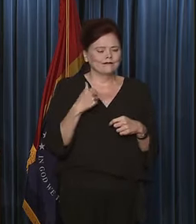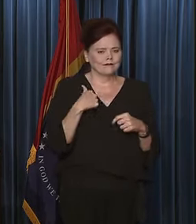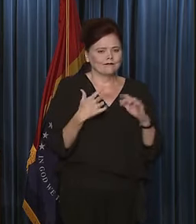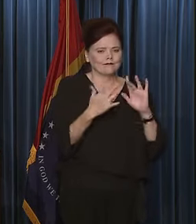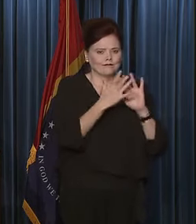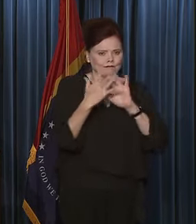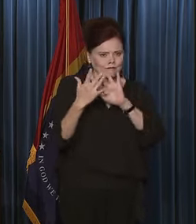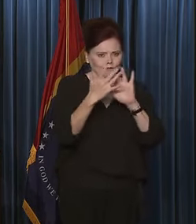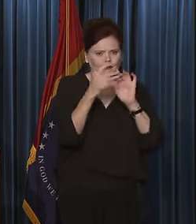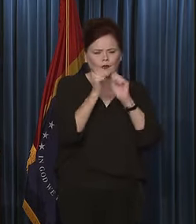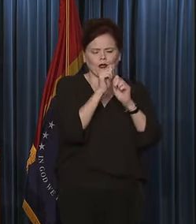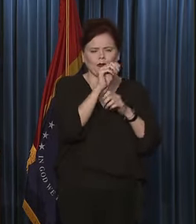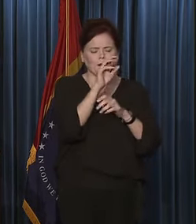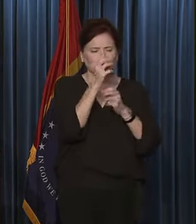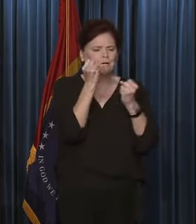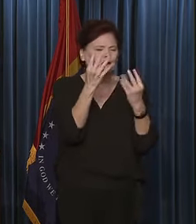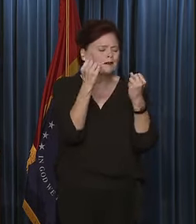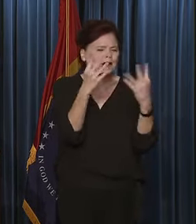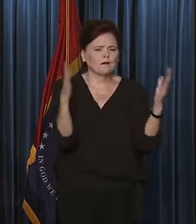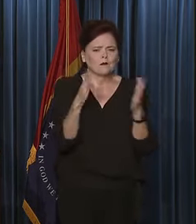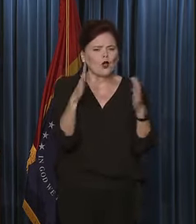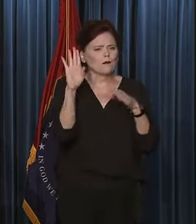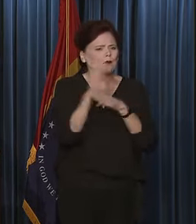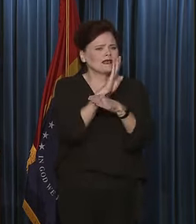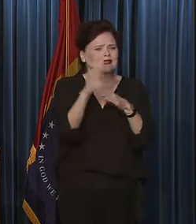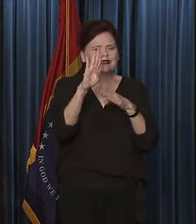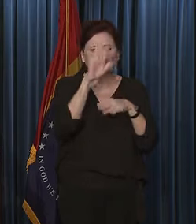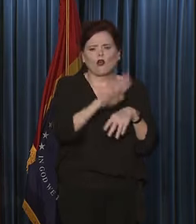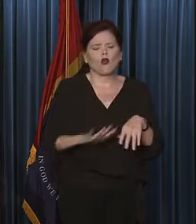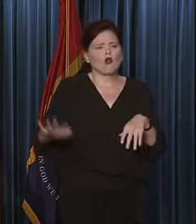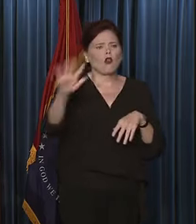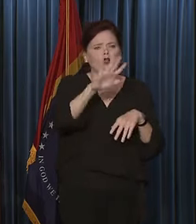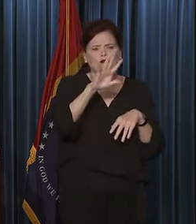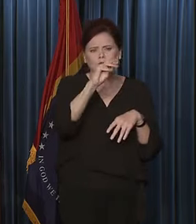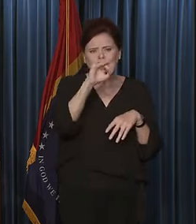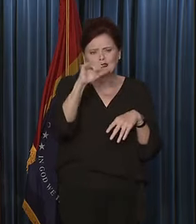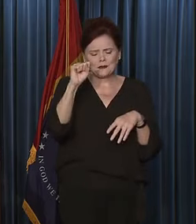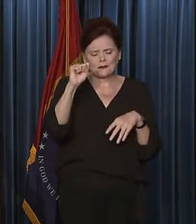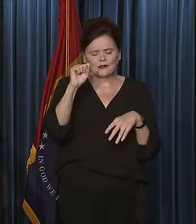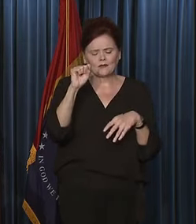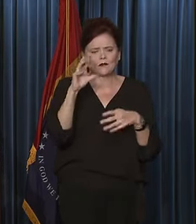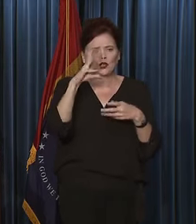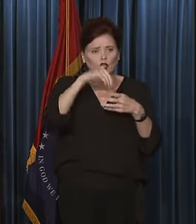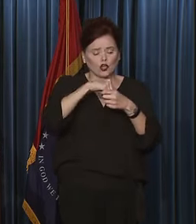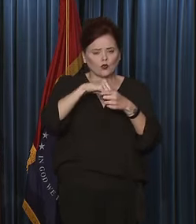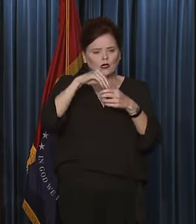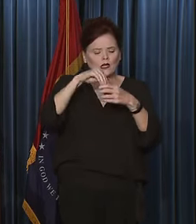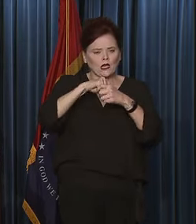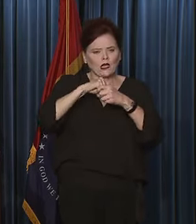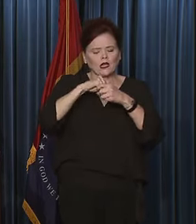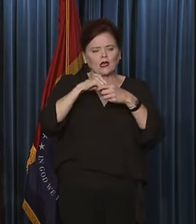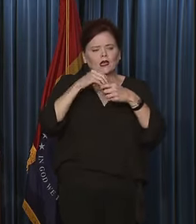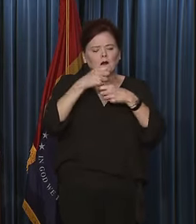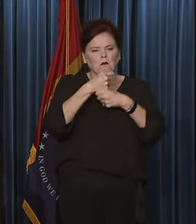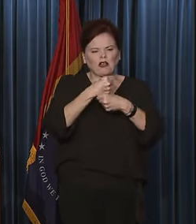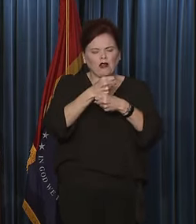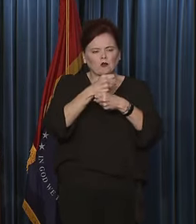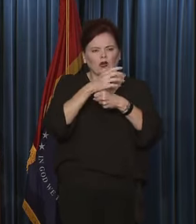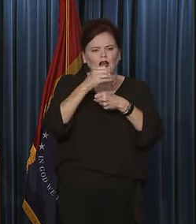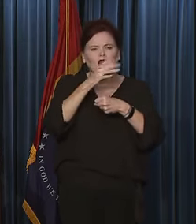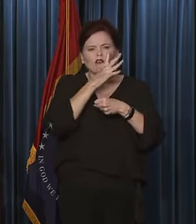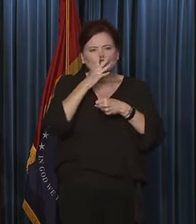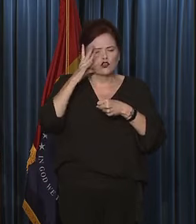with many small businesses across Mississippi, including in the manufacturing and agricultural space,